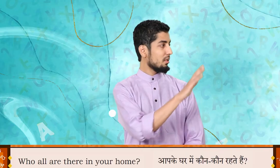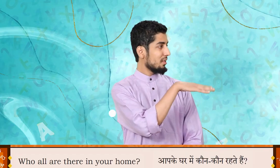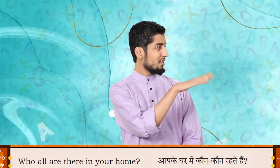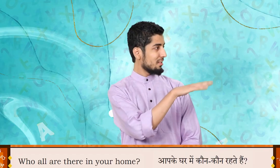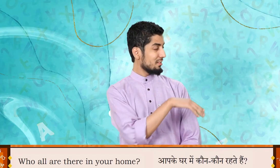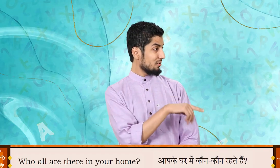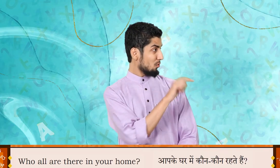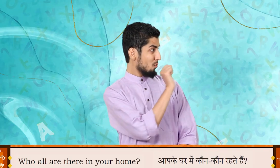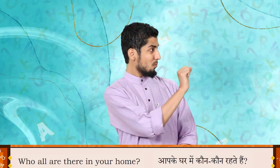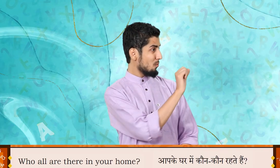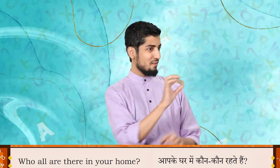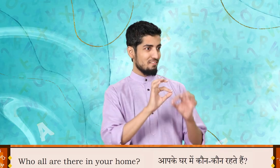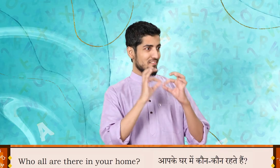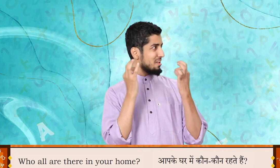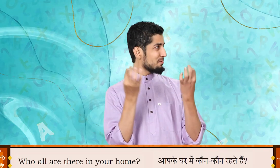Who all are there in your home?